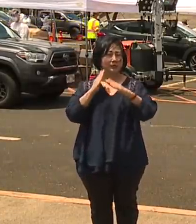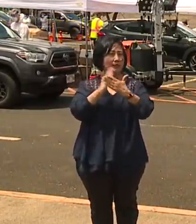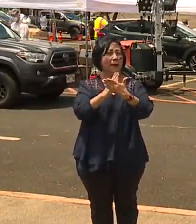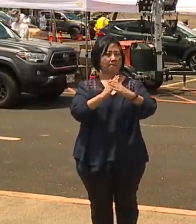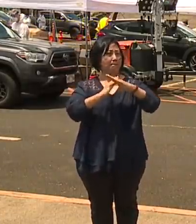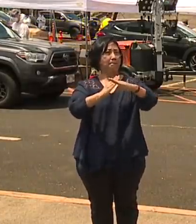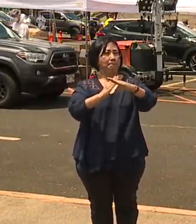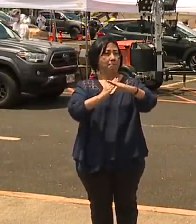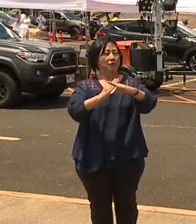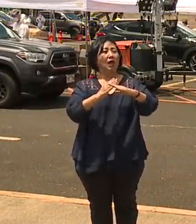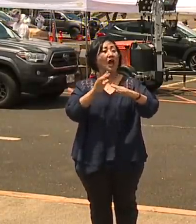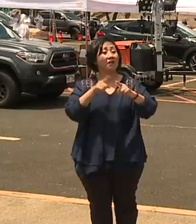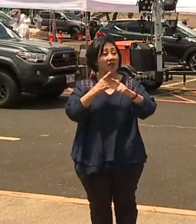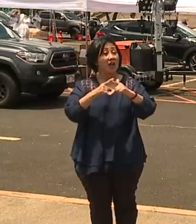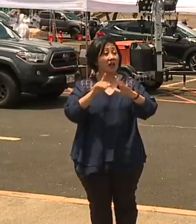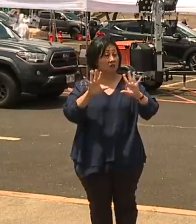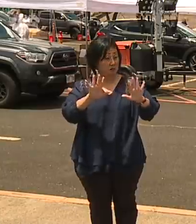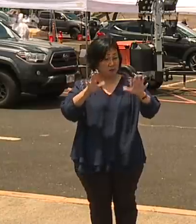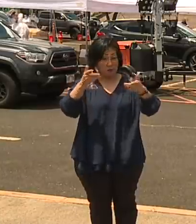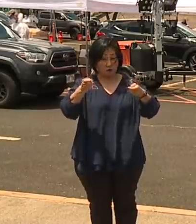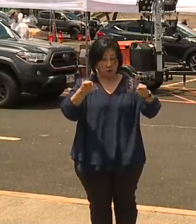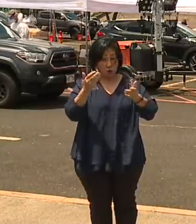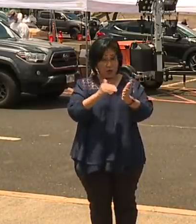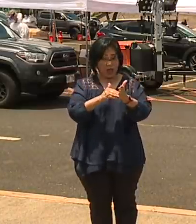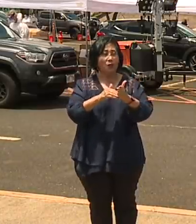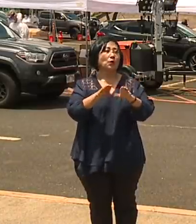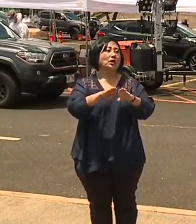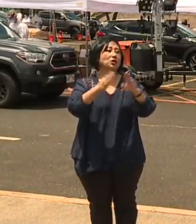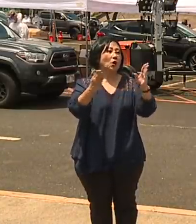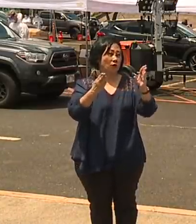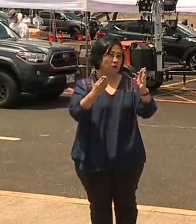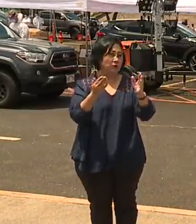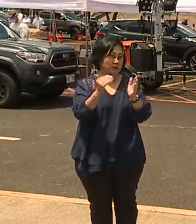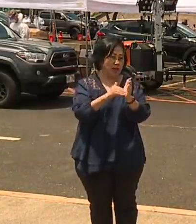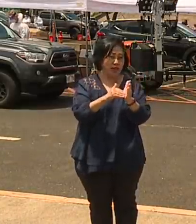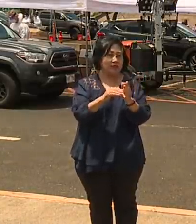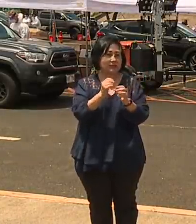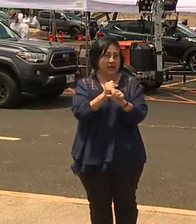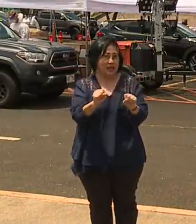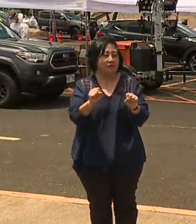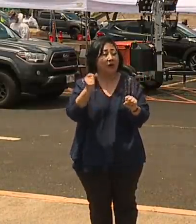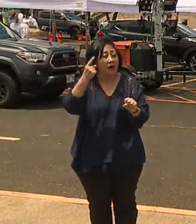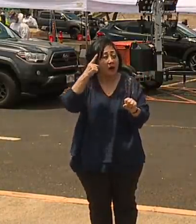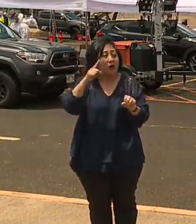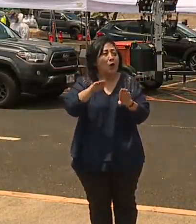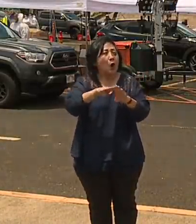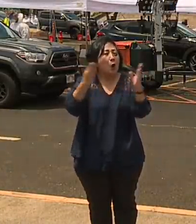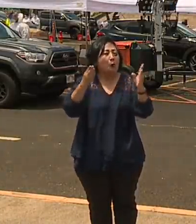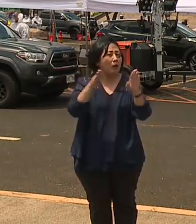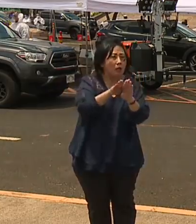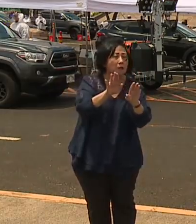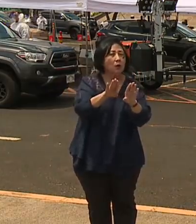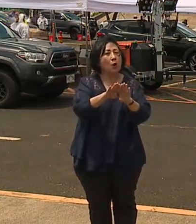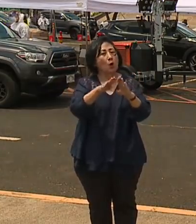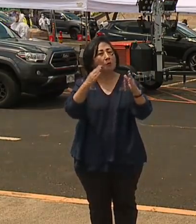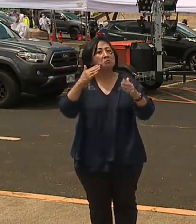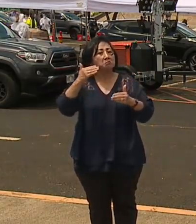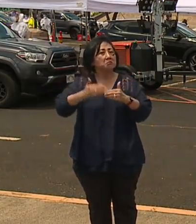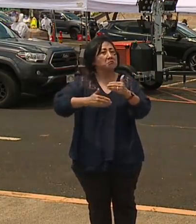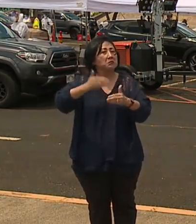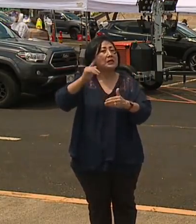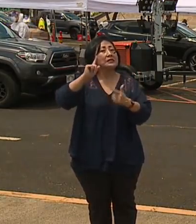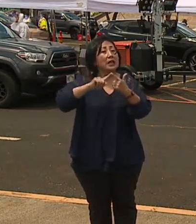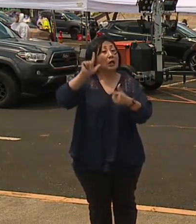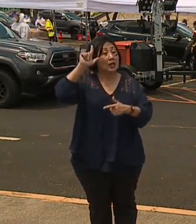tracks and we can reopen sooner. We can reopen more safely and we can reopen in a more sustained fashion until we get through to getting a